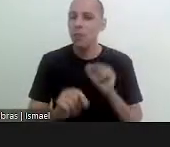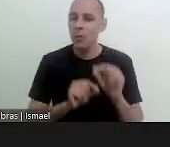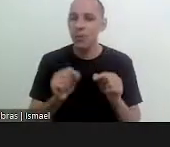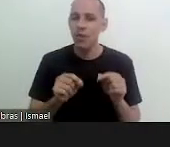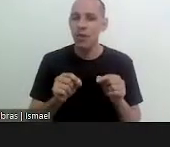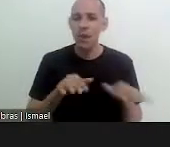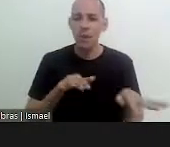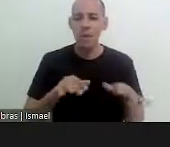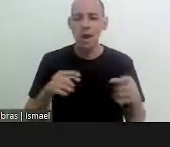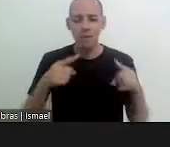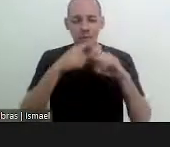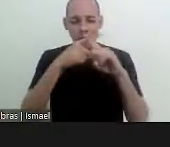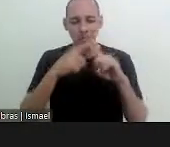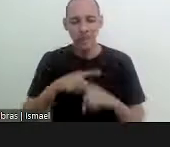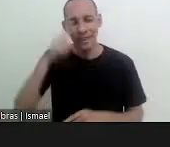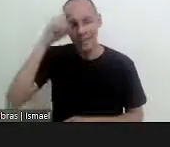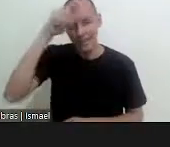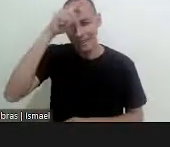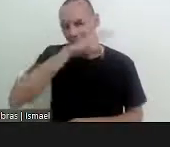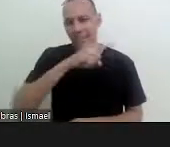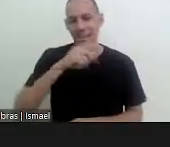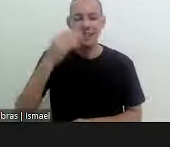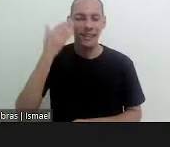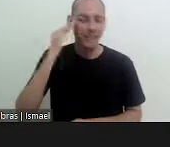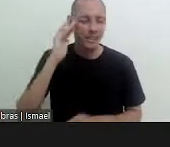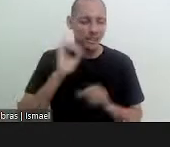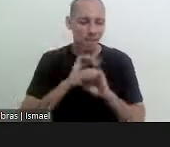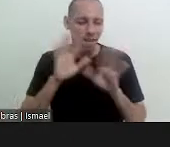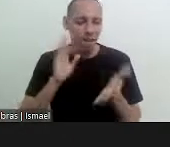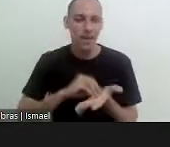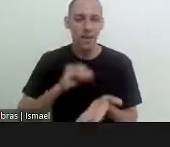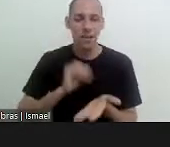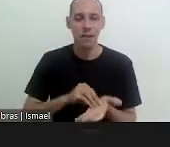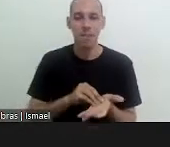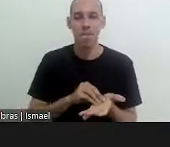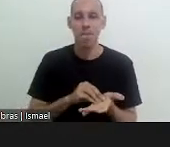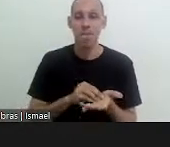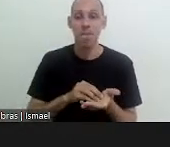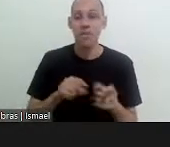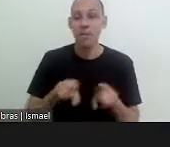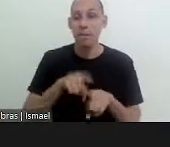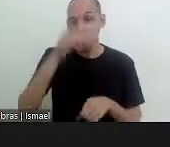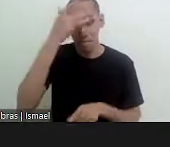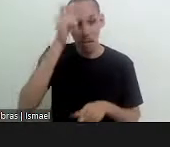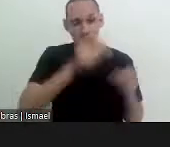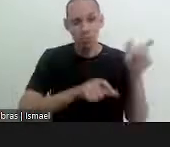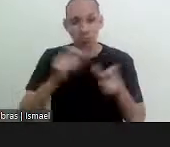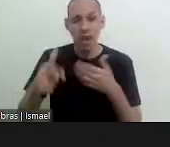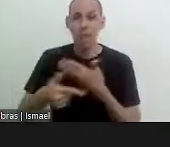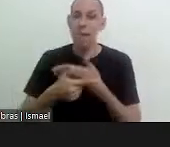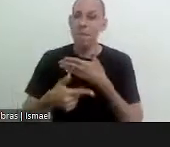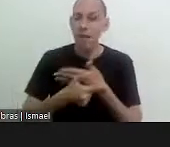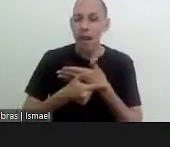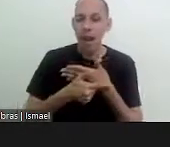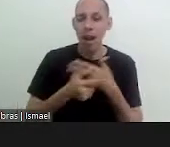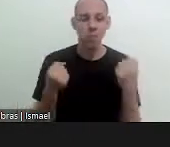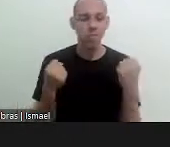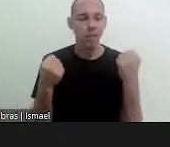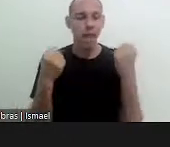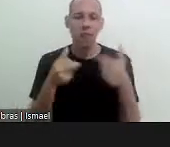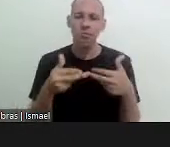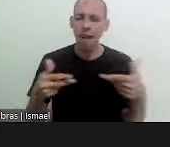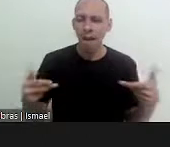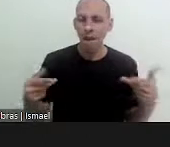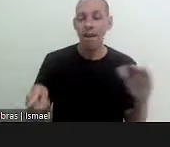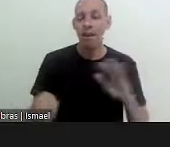these contradictory movements the difficulties of understanding of the individuals the